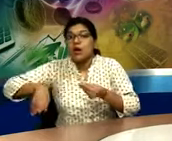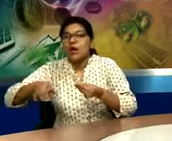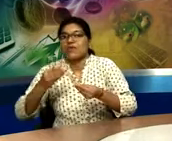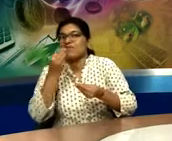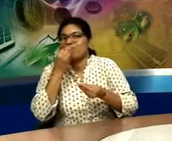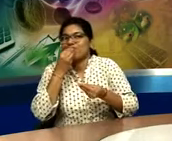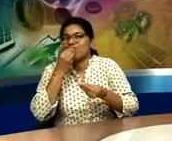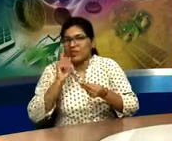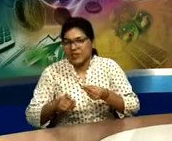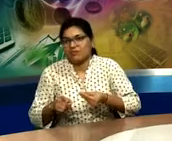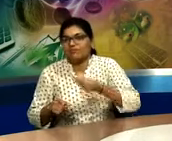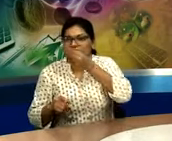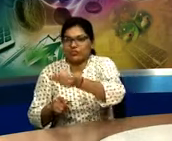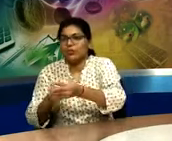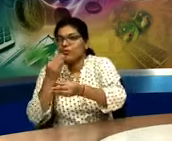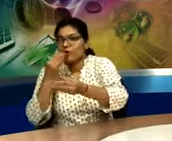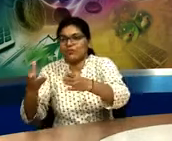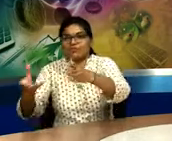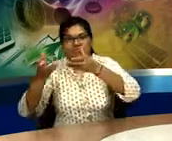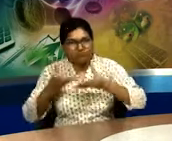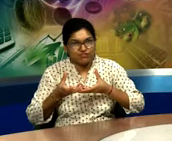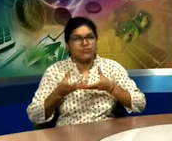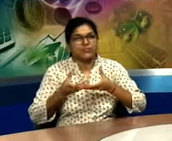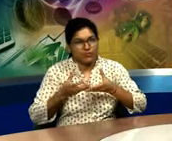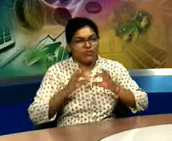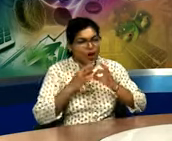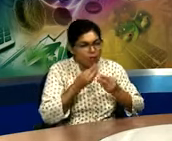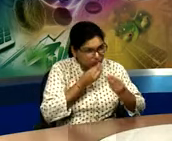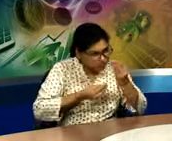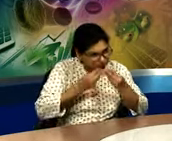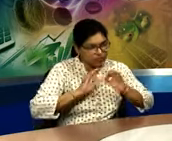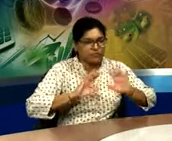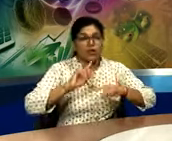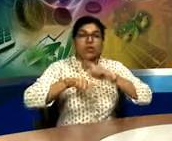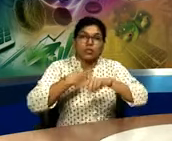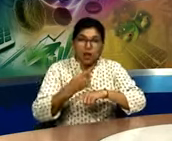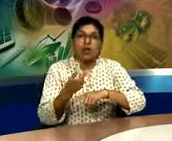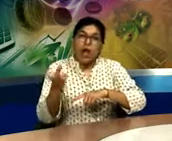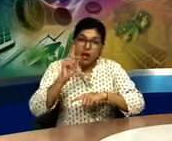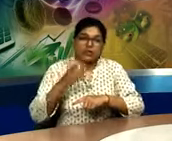Let me tell you its meaning. Let When a person has only that much money